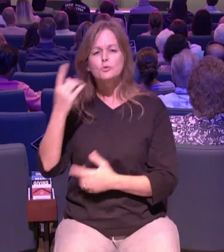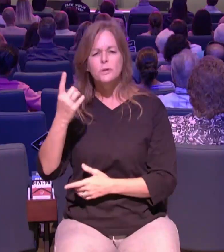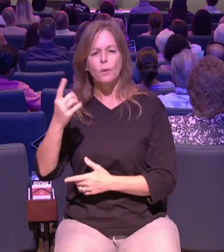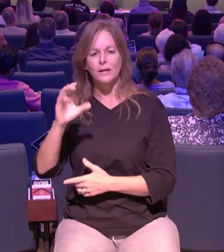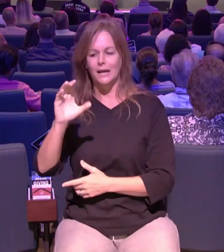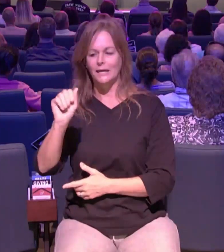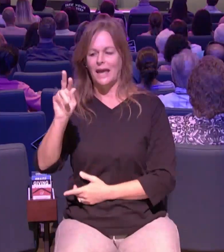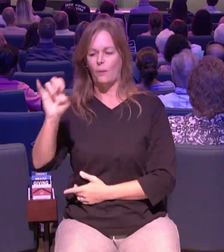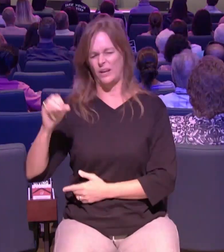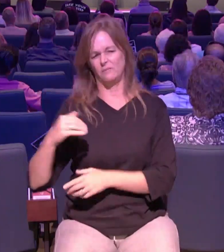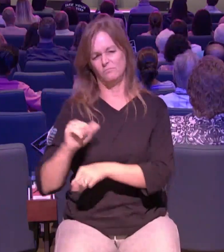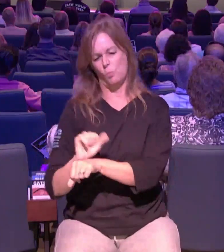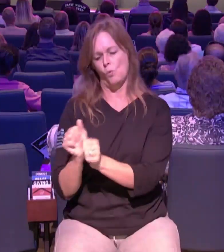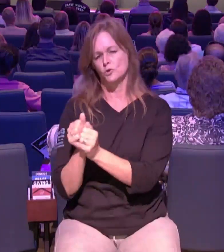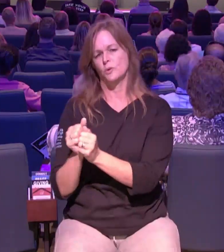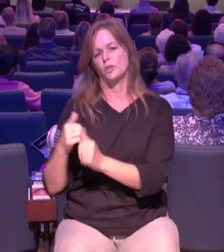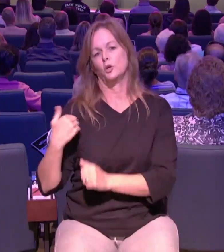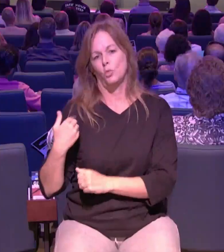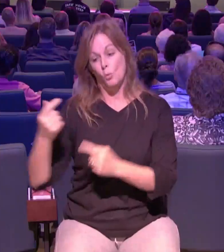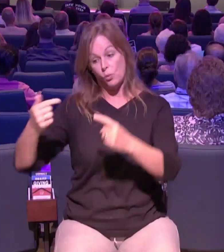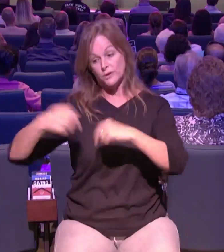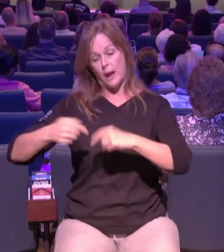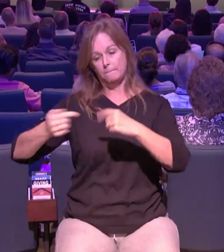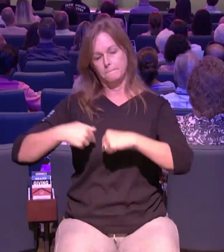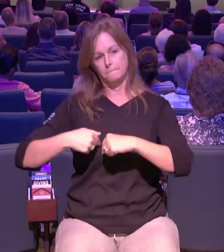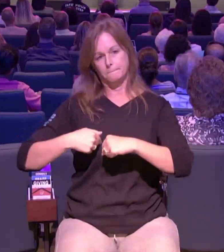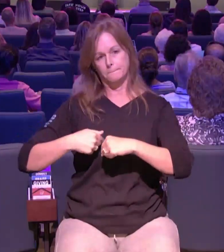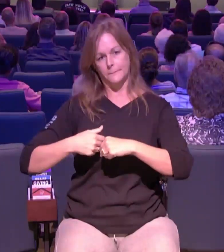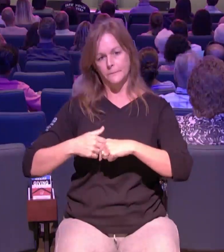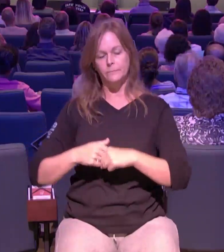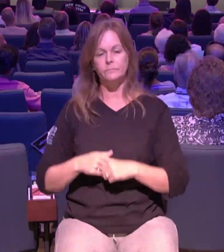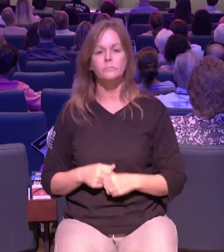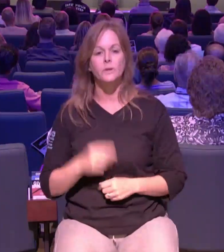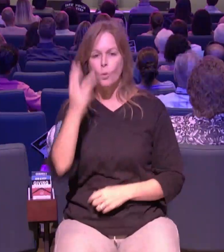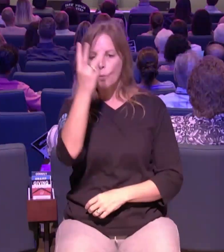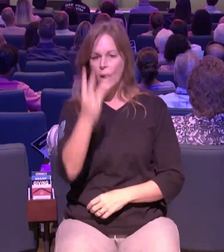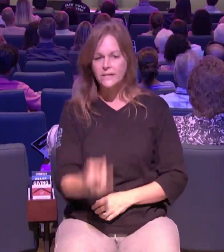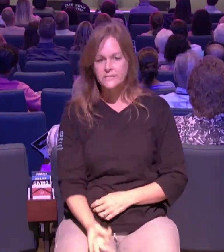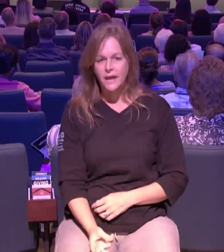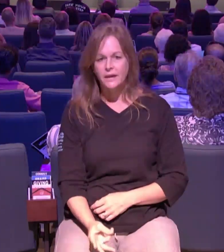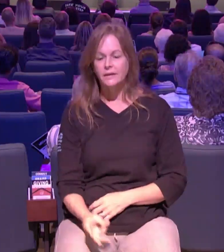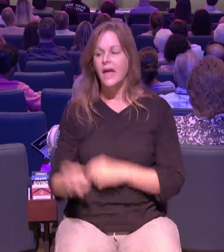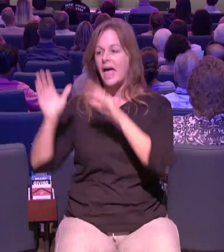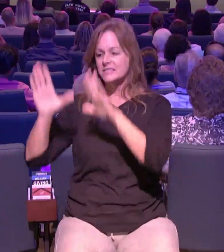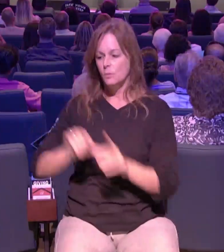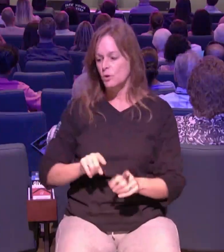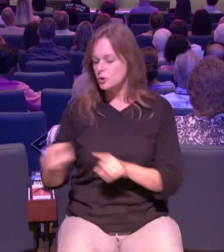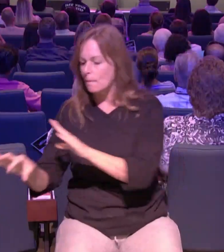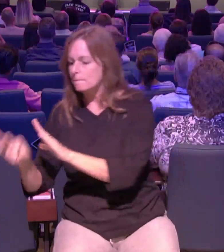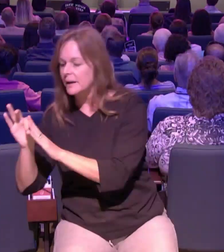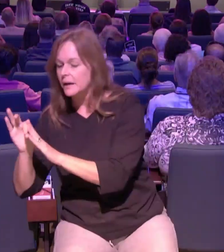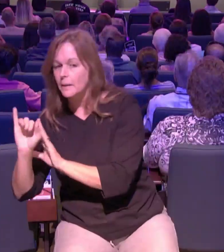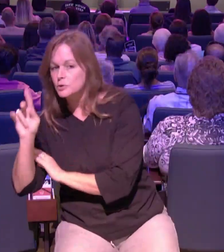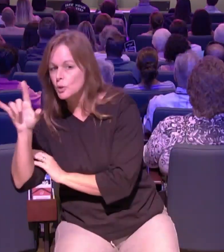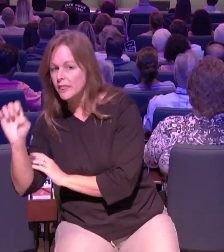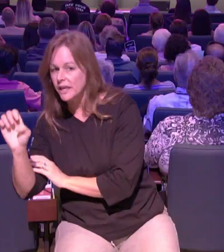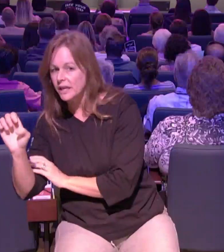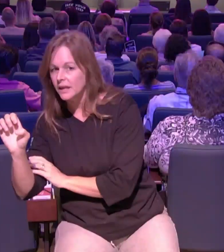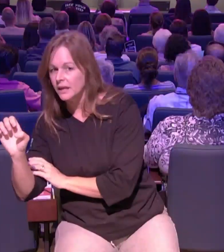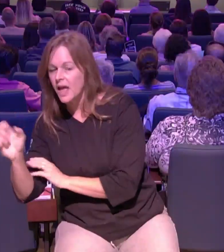and carrie would go every day on every wednesday and every sunday to pick julie up and the significance of that was that